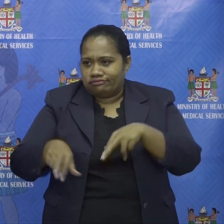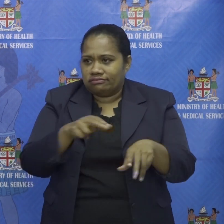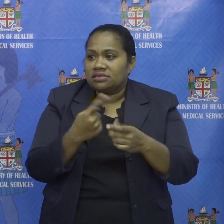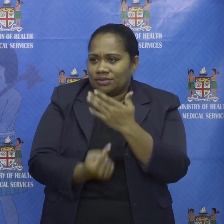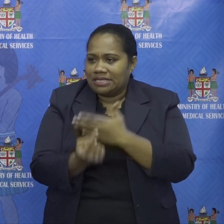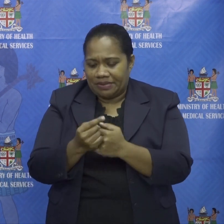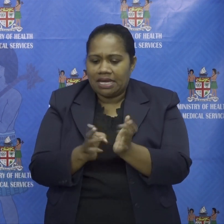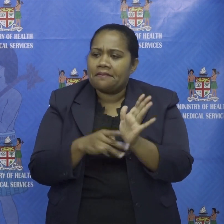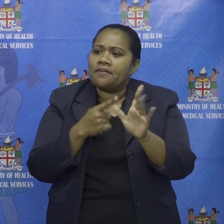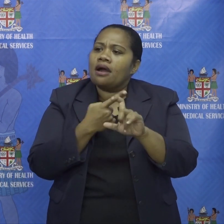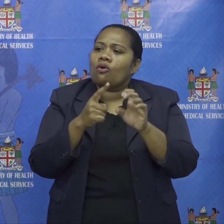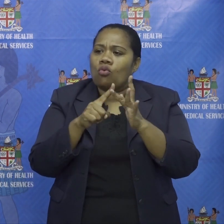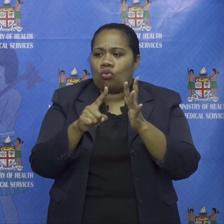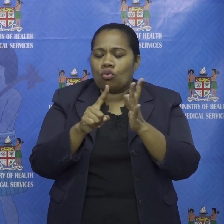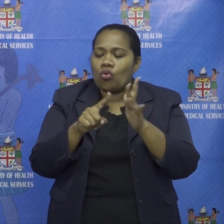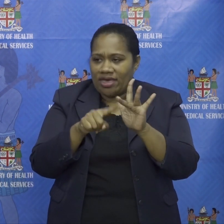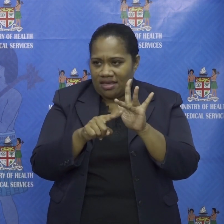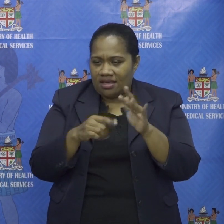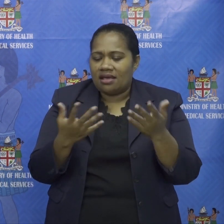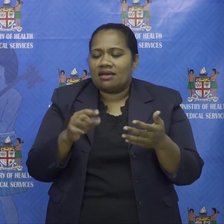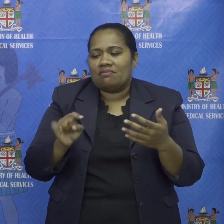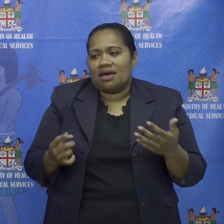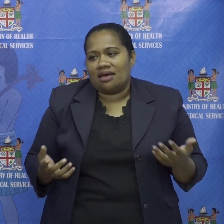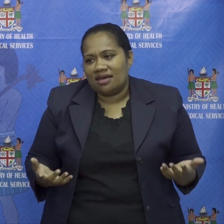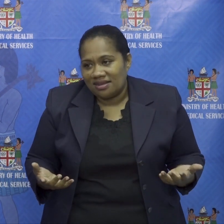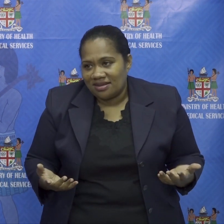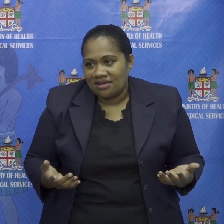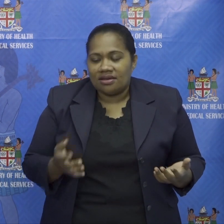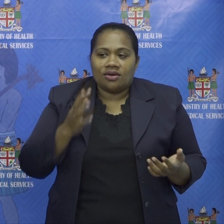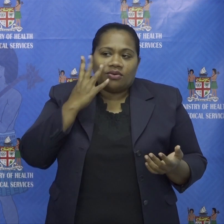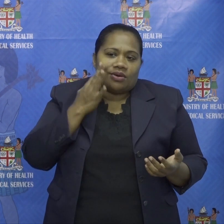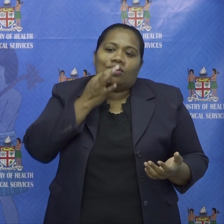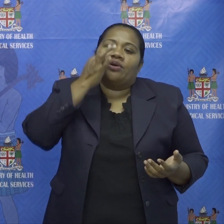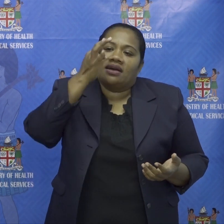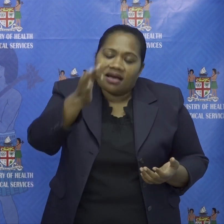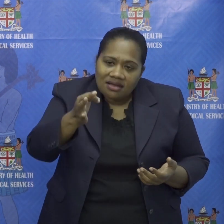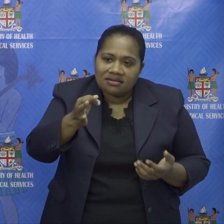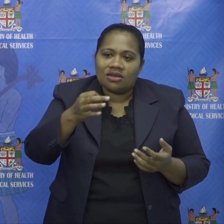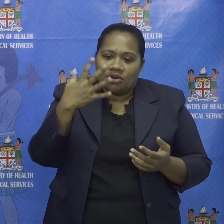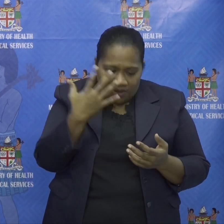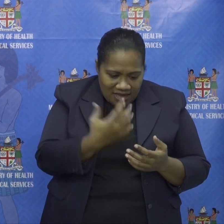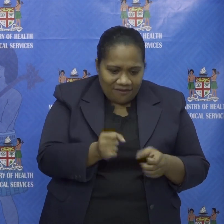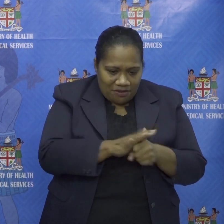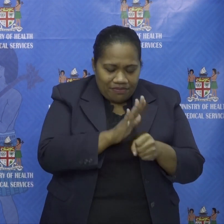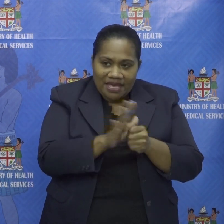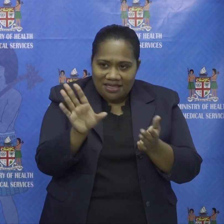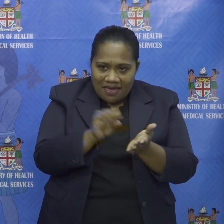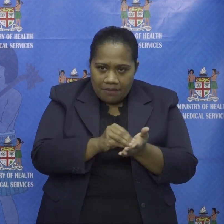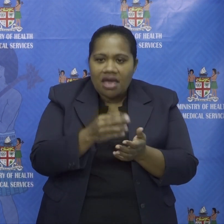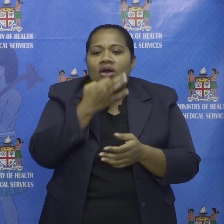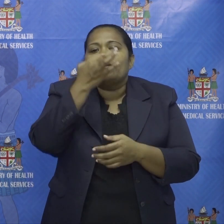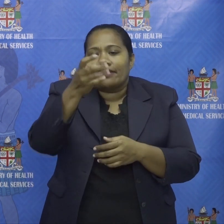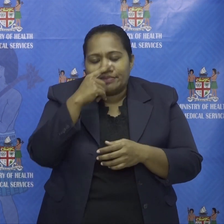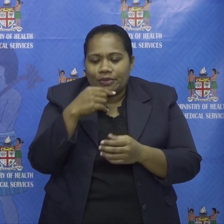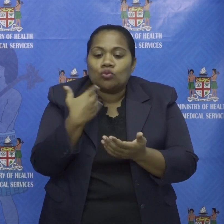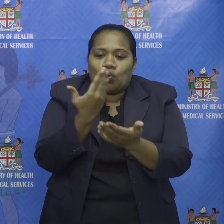it's just unfortunate that you know when we develop an app and we ask that people put it on so much of the population did